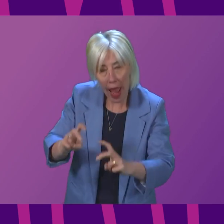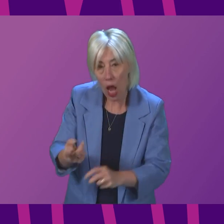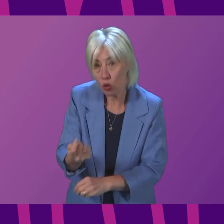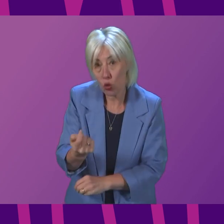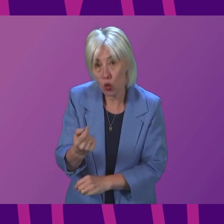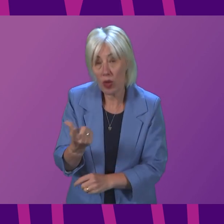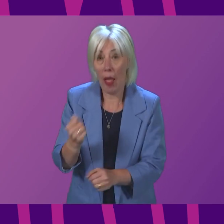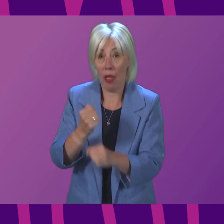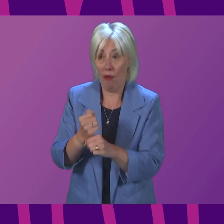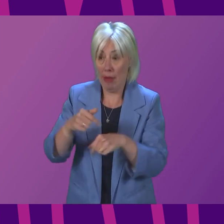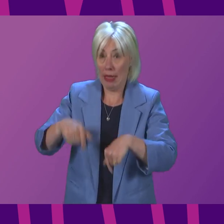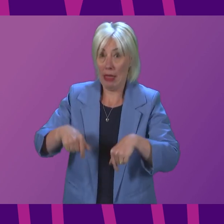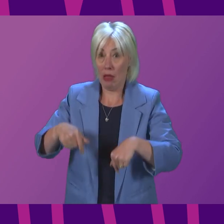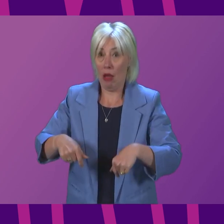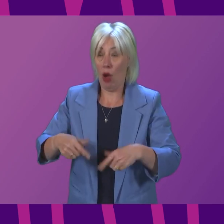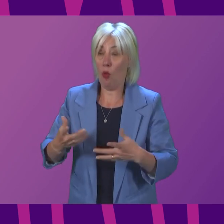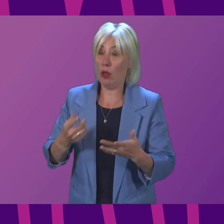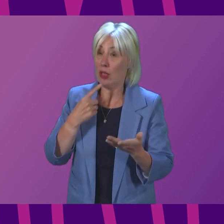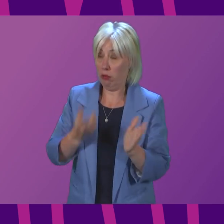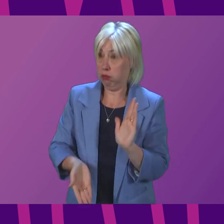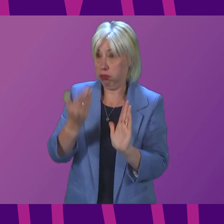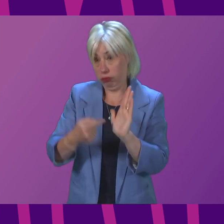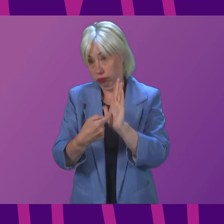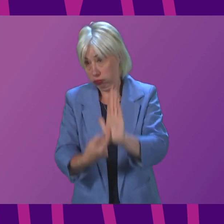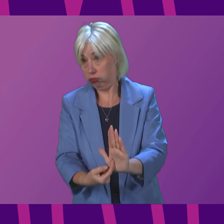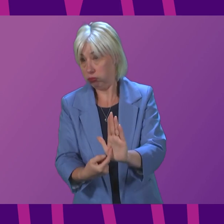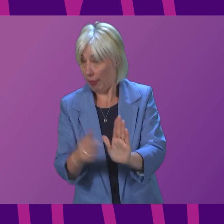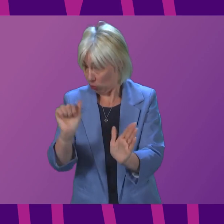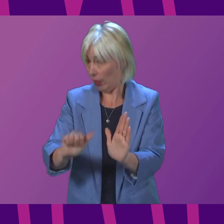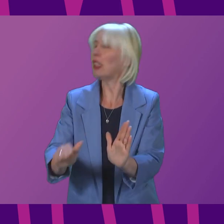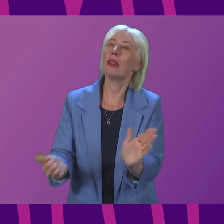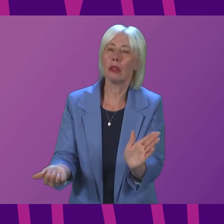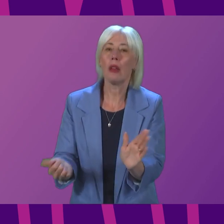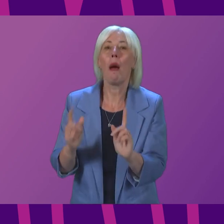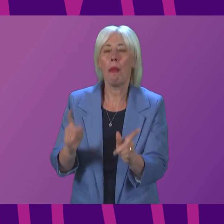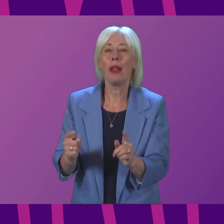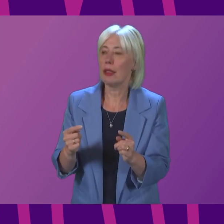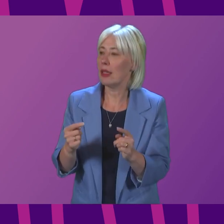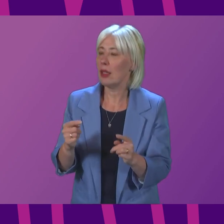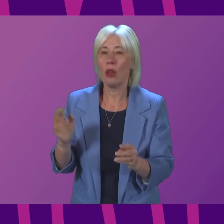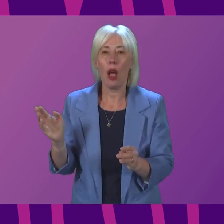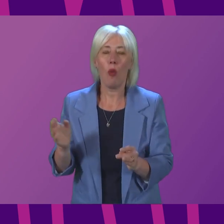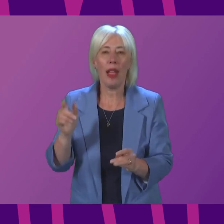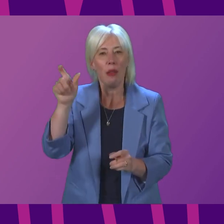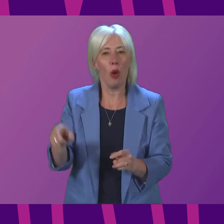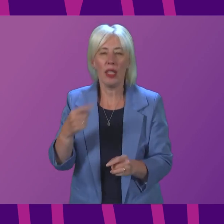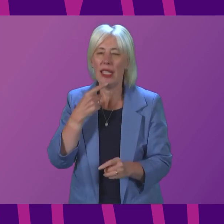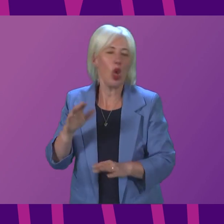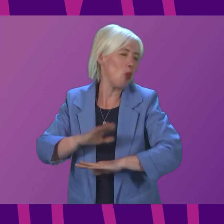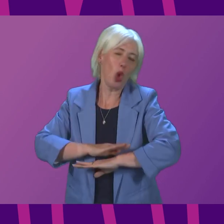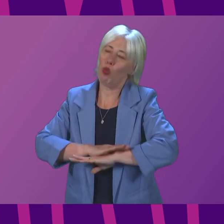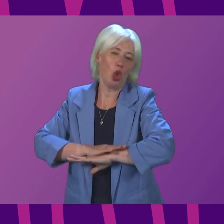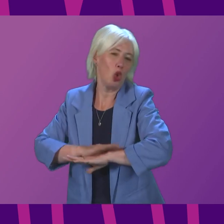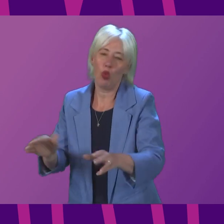hold governments here to account. And that is right and proper. But every time somebody says that we shouldn't have